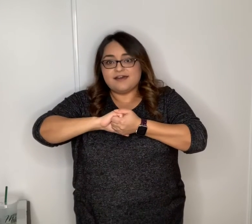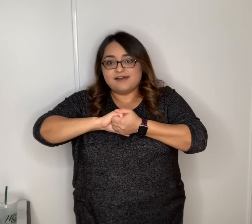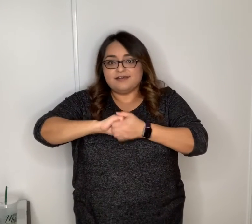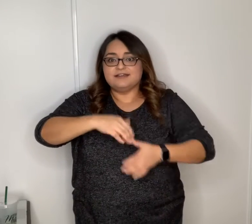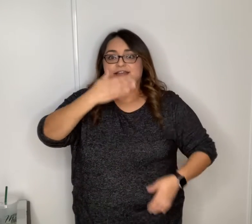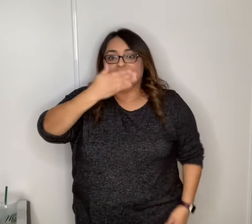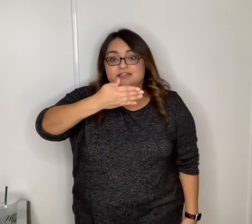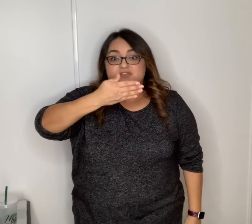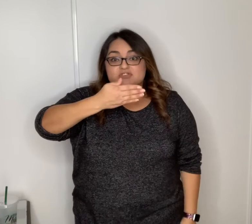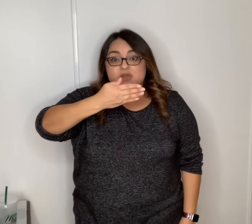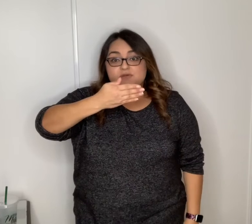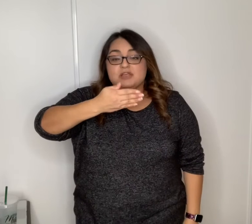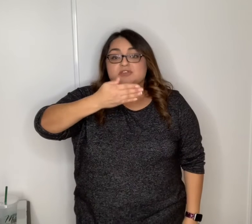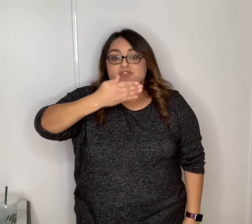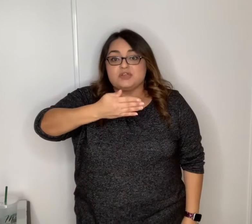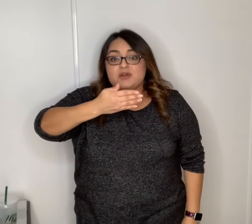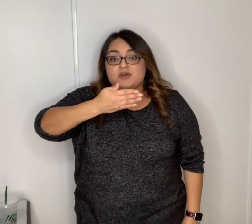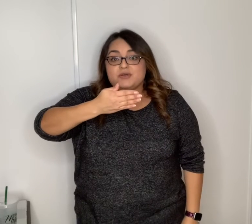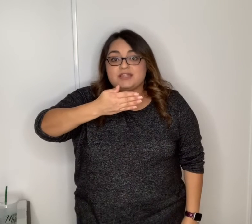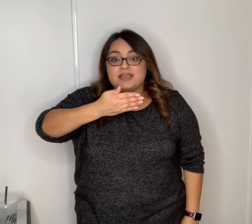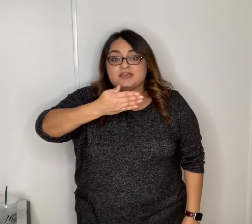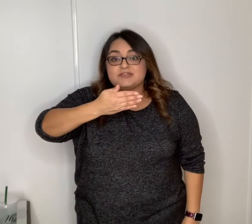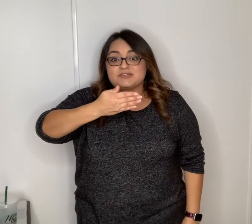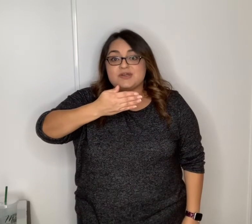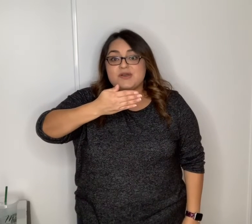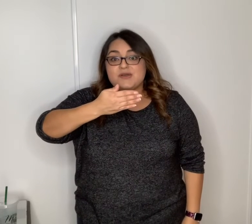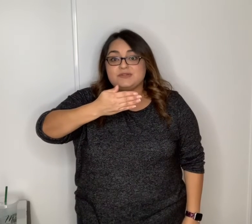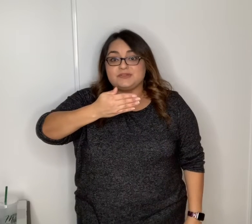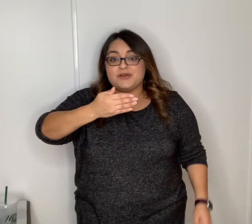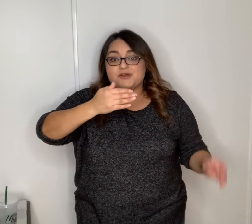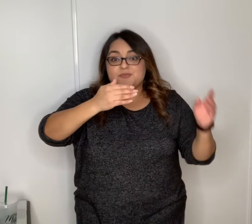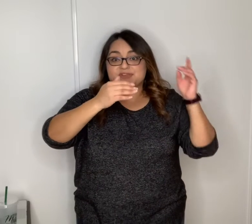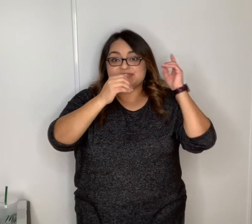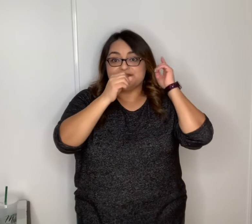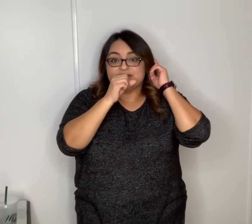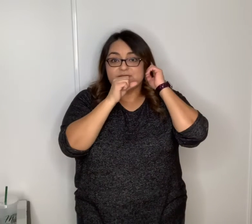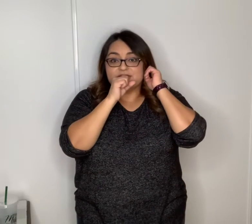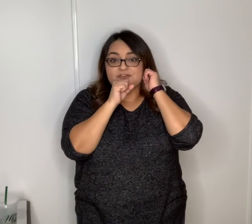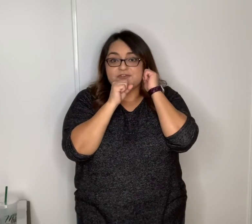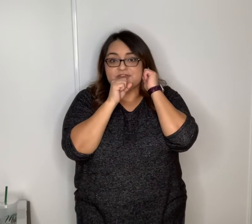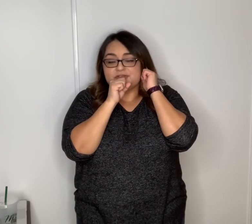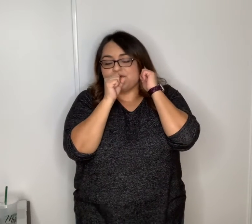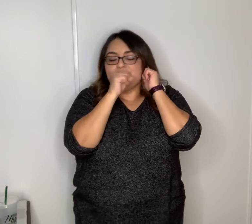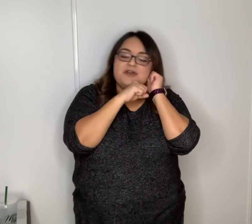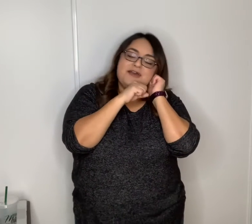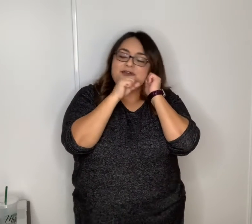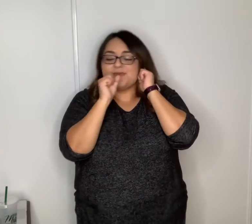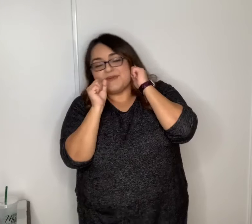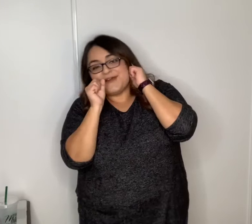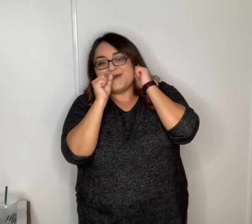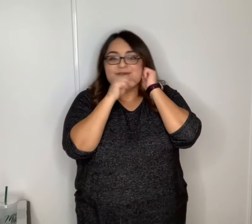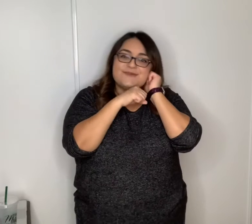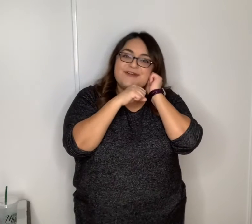then so so like a solo pretend you have a microphone you're gonna go whoa whoa whoa